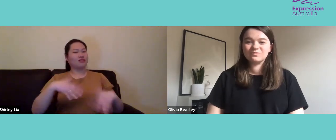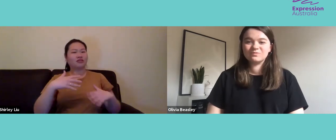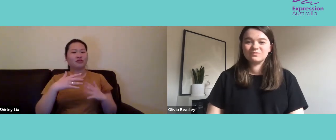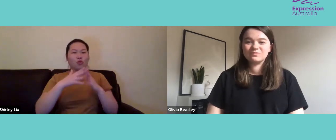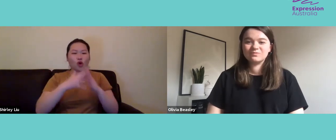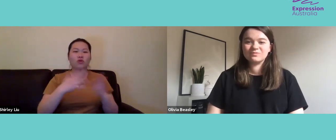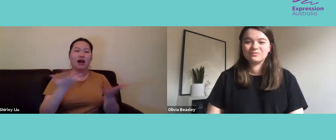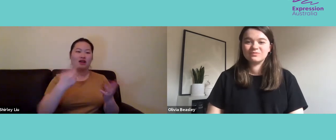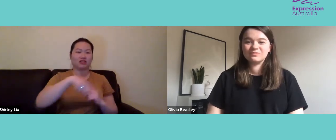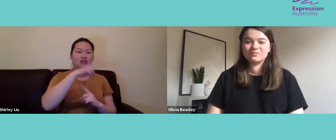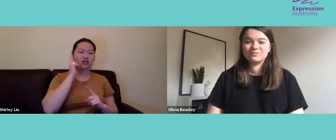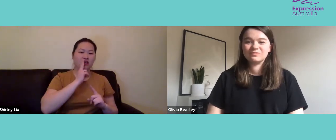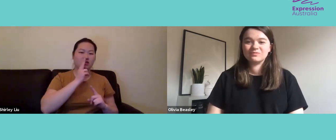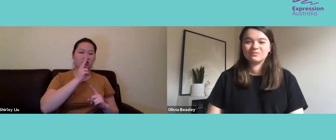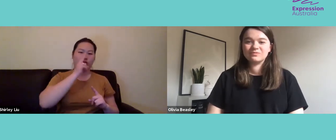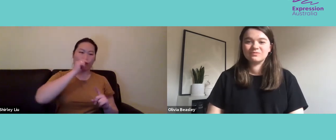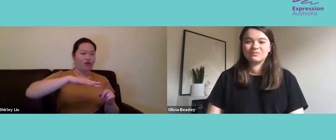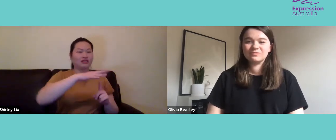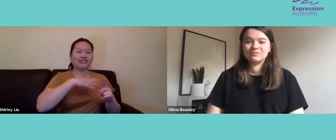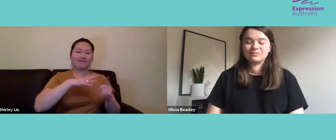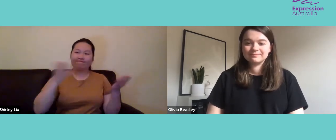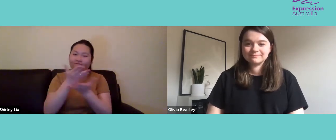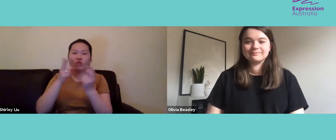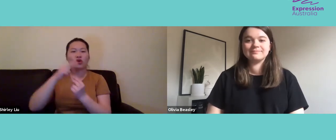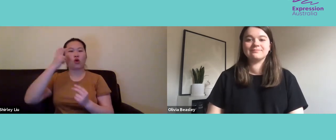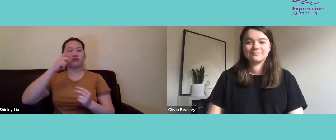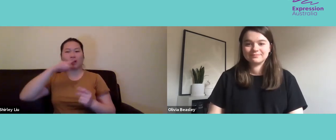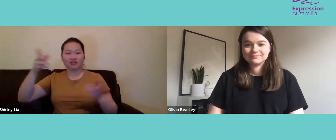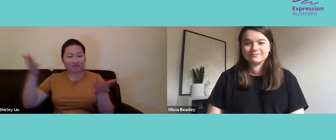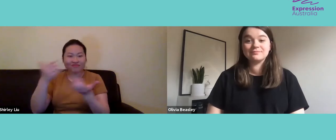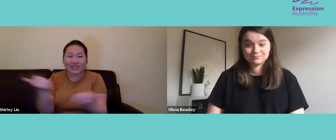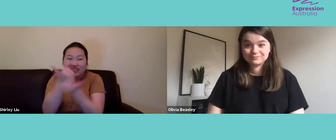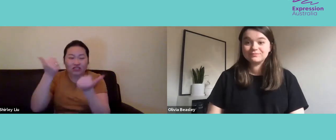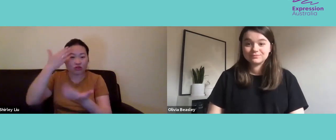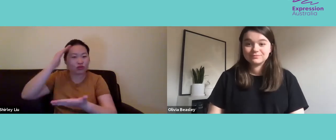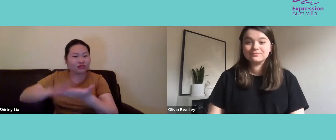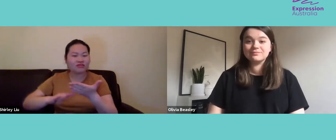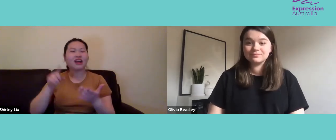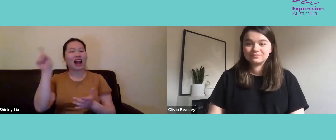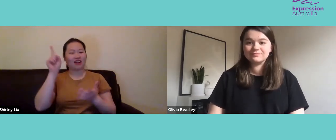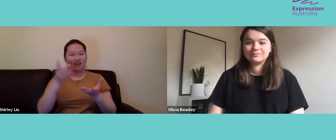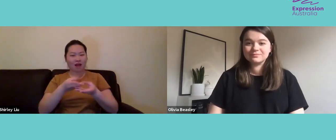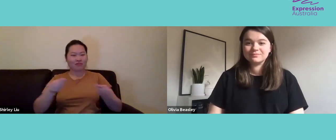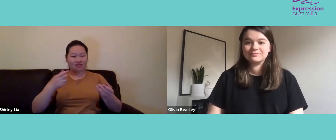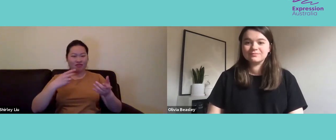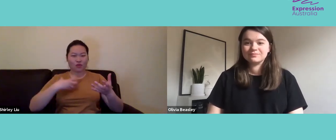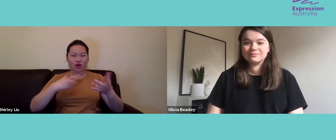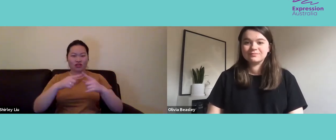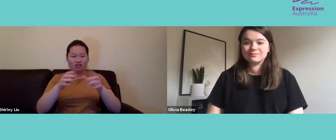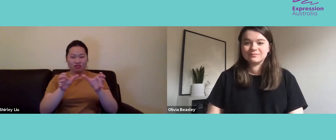conversations with her. And I thought that it was a really good opportunity for young people to converse with older